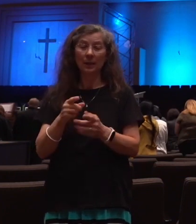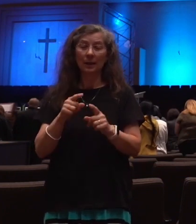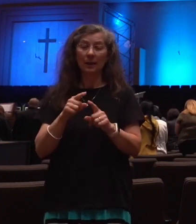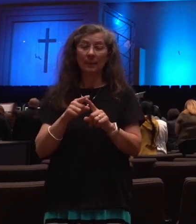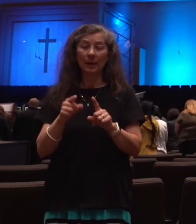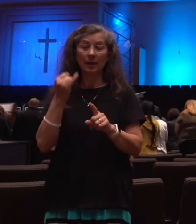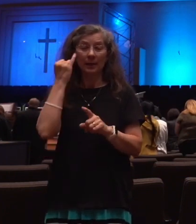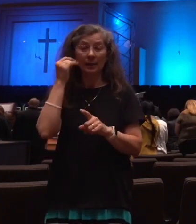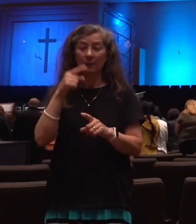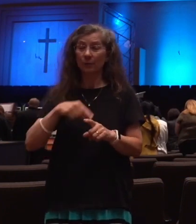tonight,